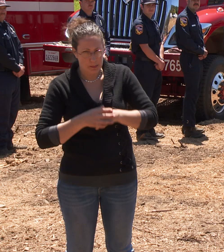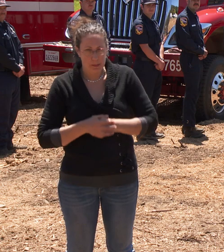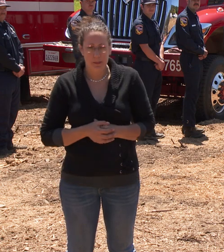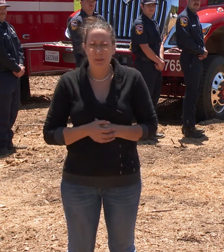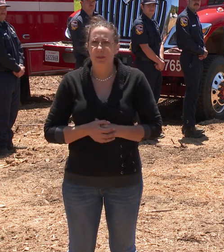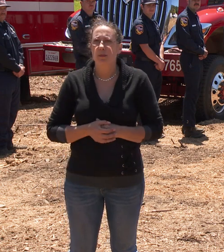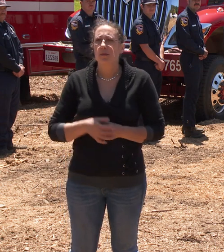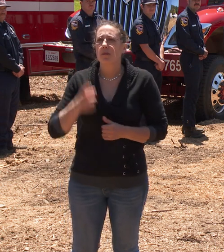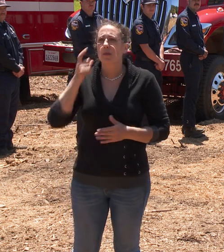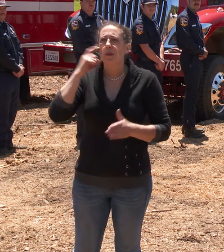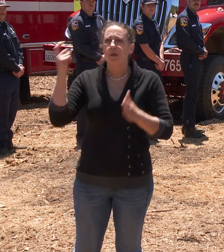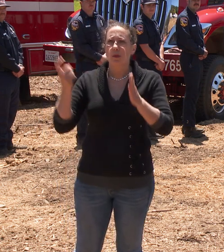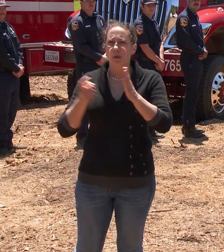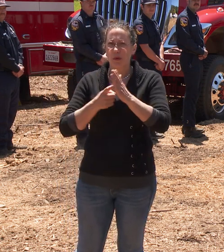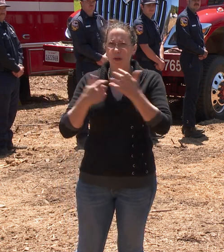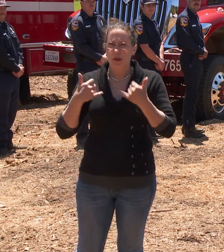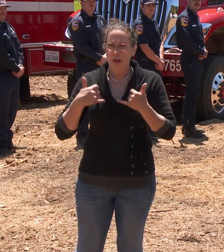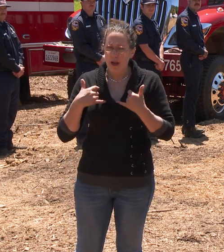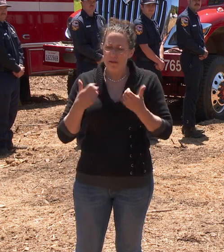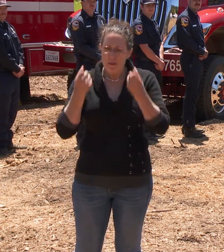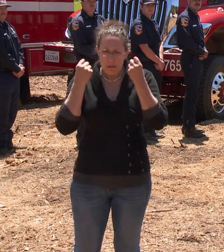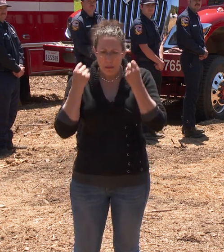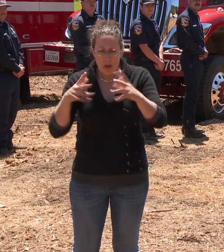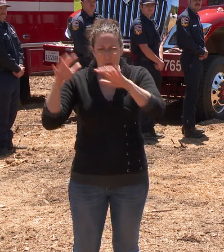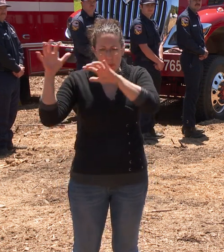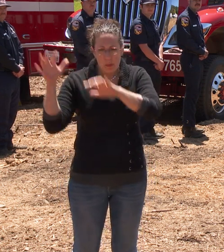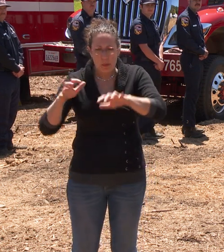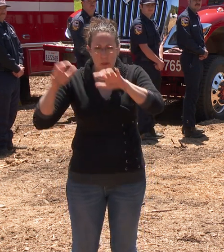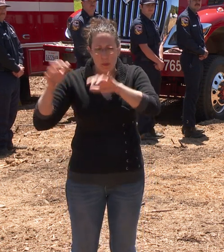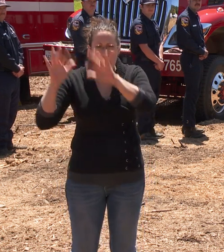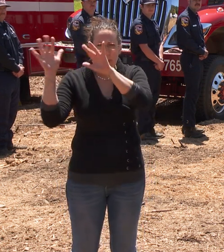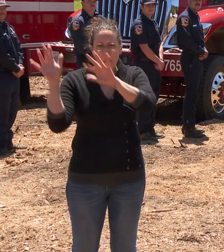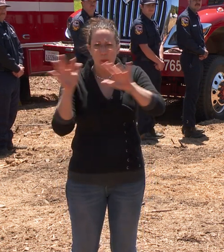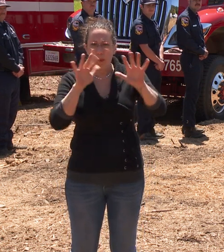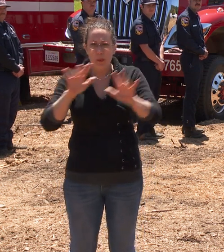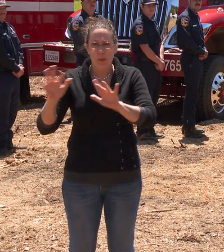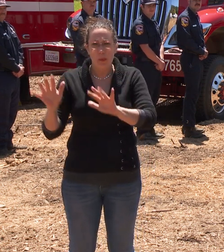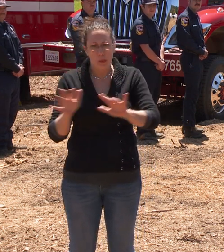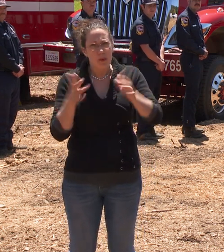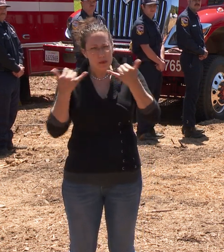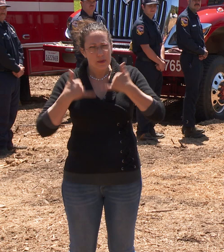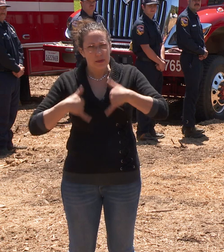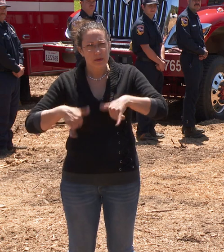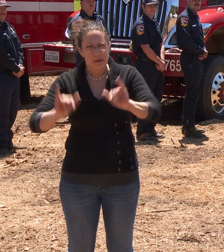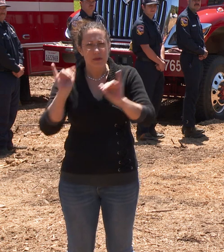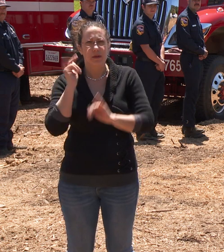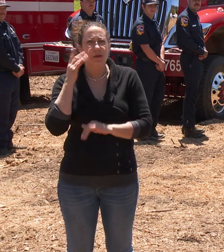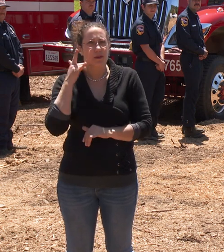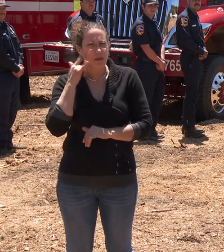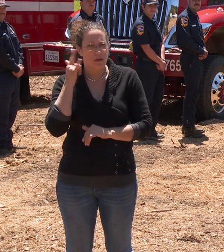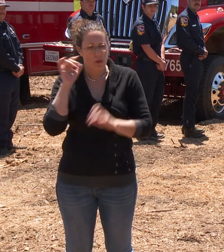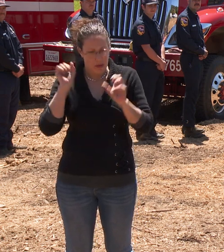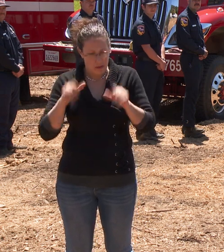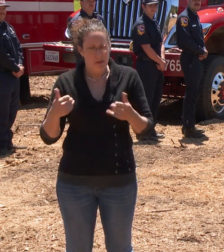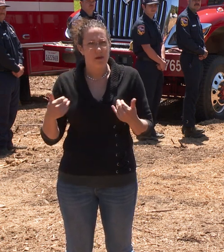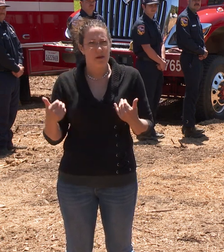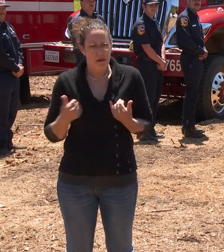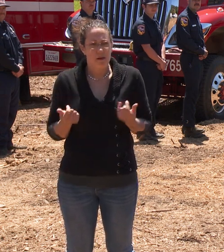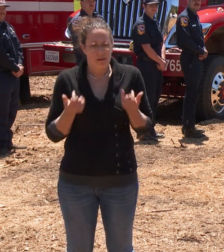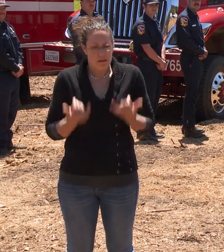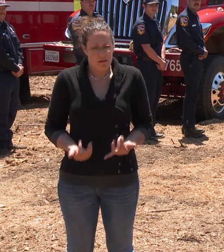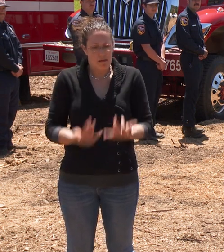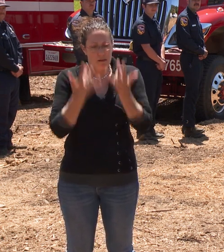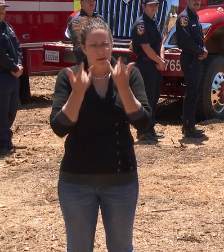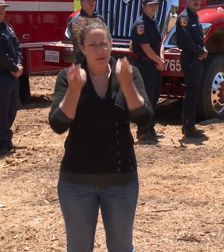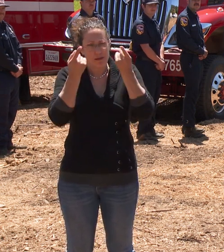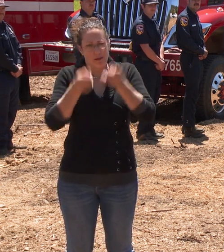that while there have been that heavy snow and rains, that California is susceptible to wildfire and